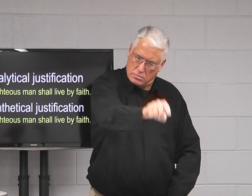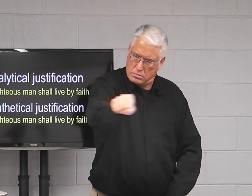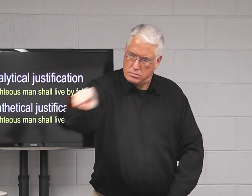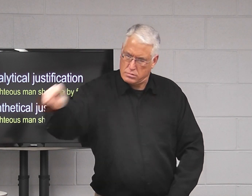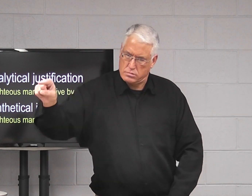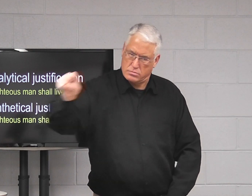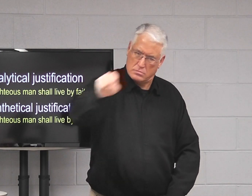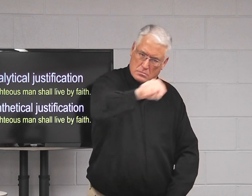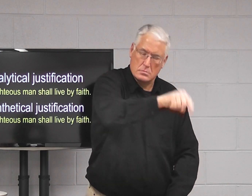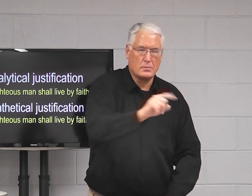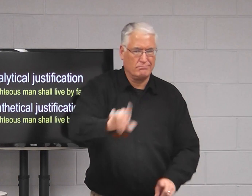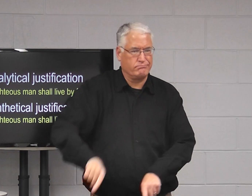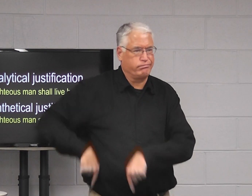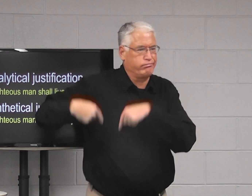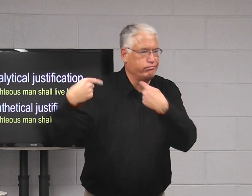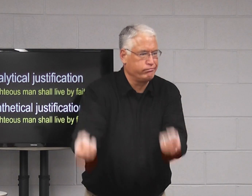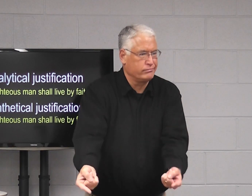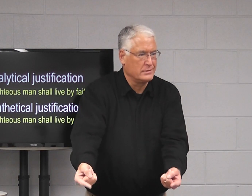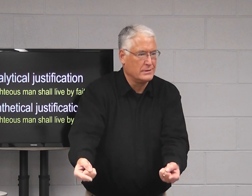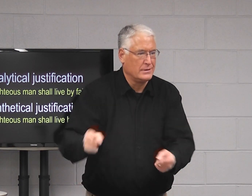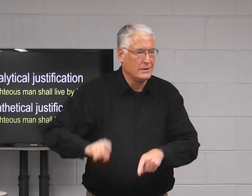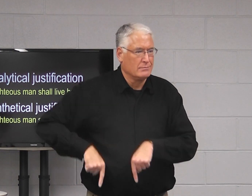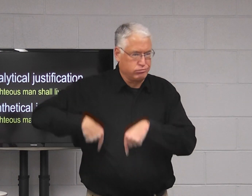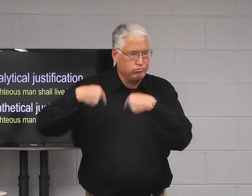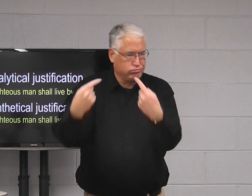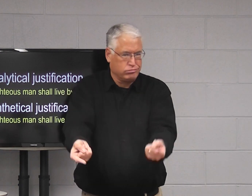this. They must add this. You know, since.